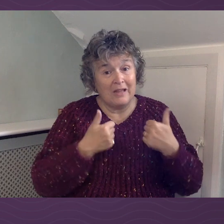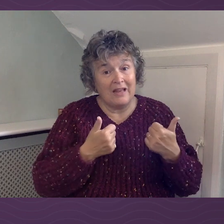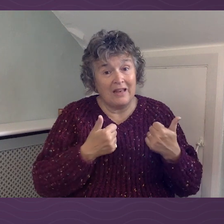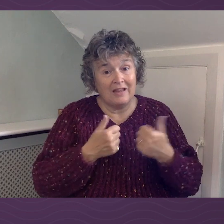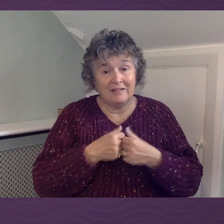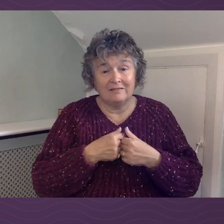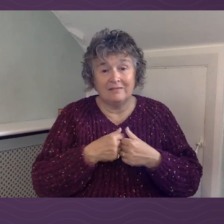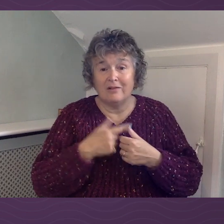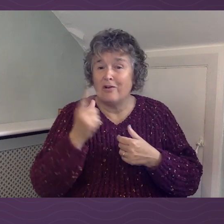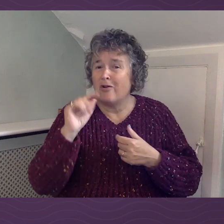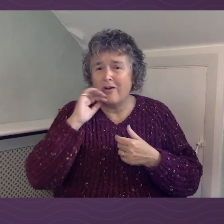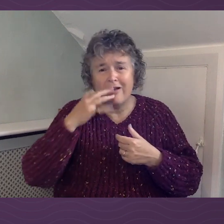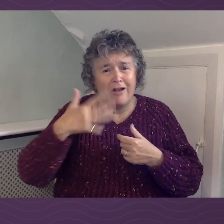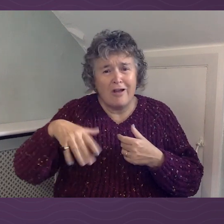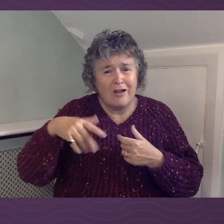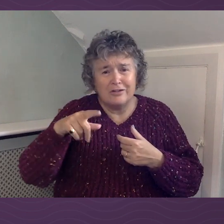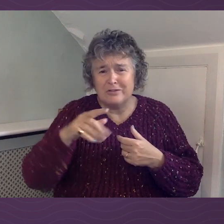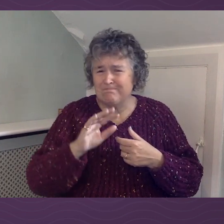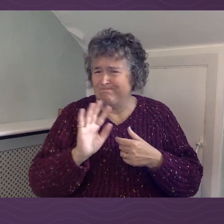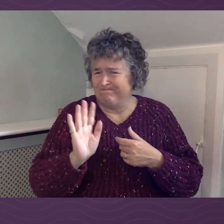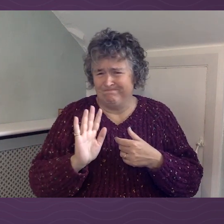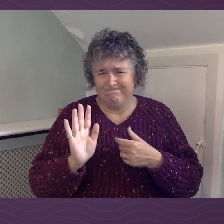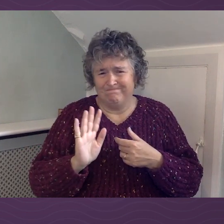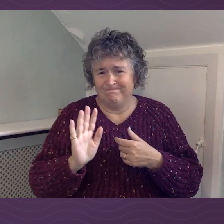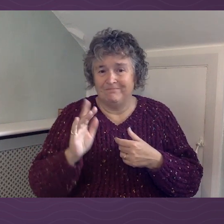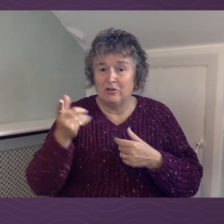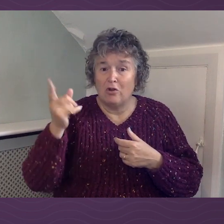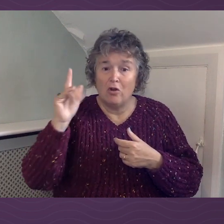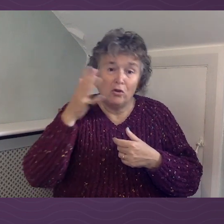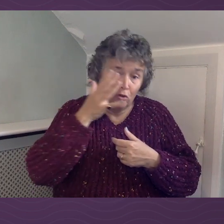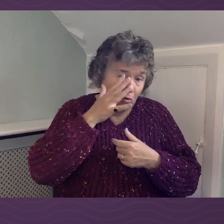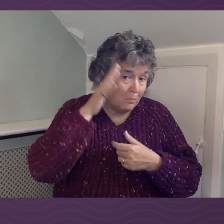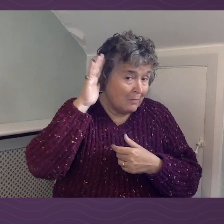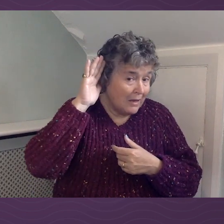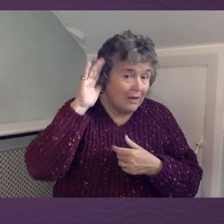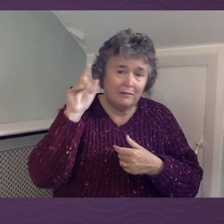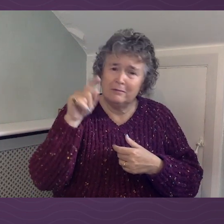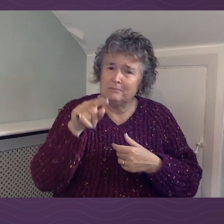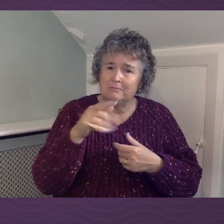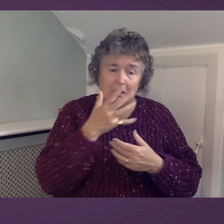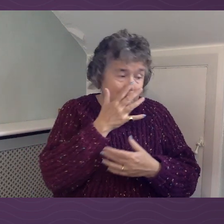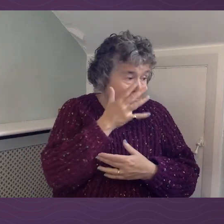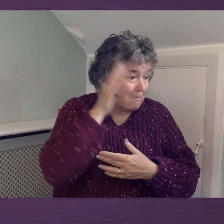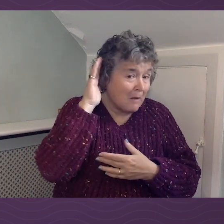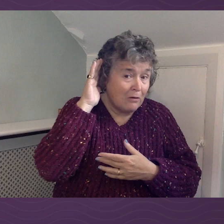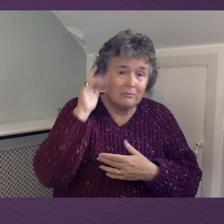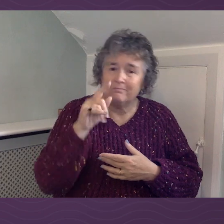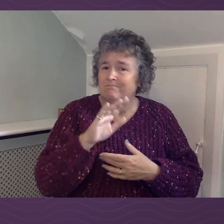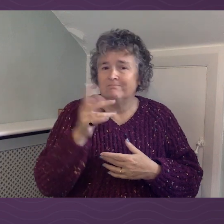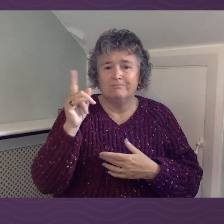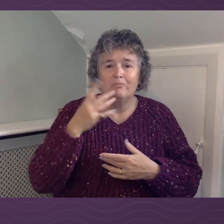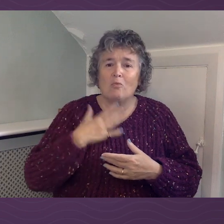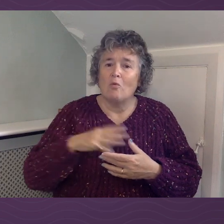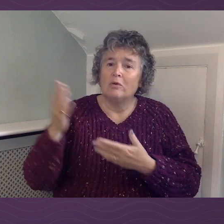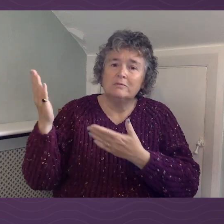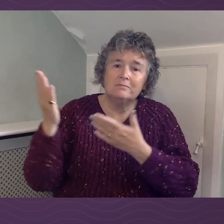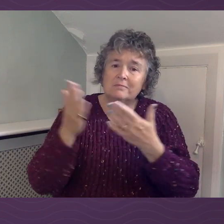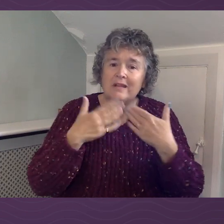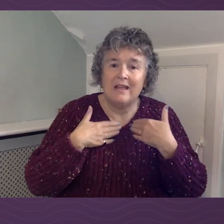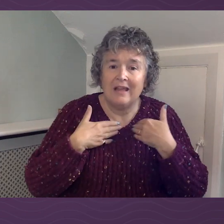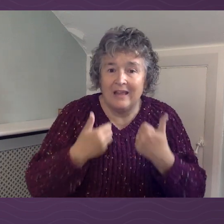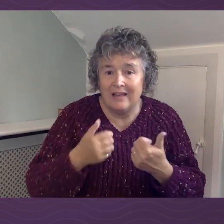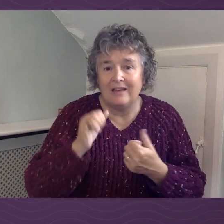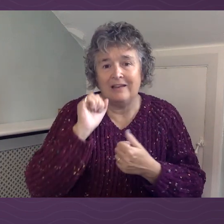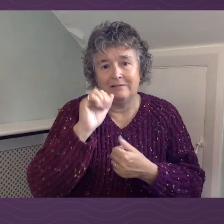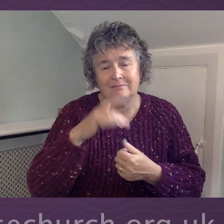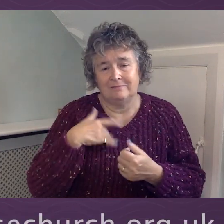God's not going to harm you or hurt you, humiliate you. He's not going to embarrass you. He just wants to bring healing into